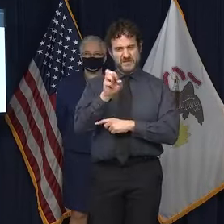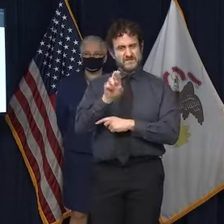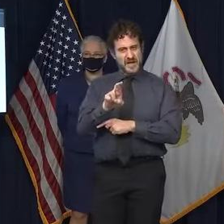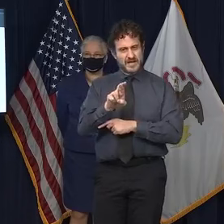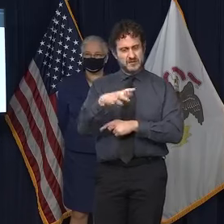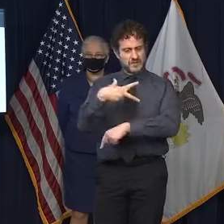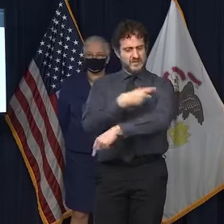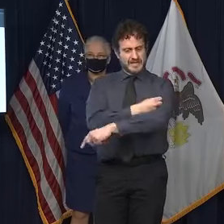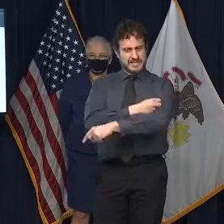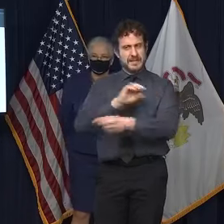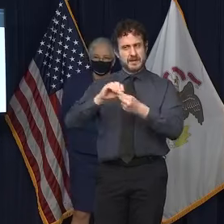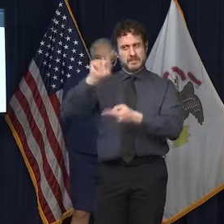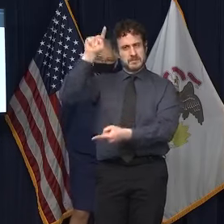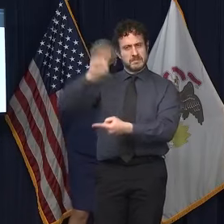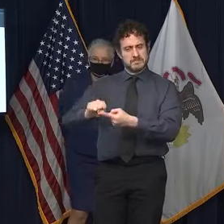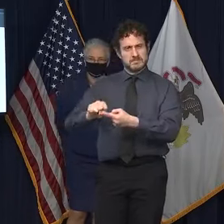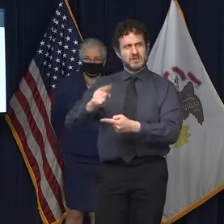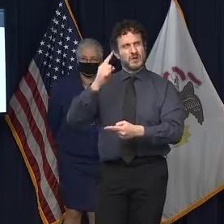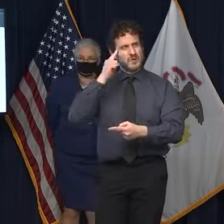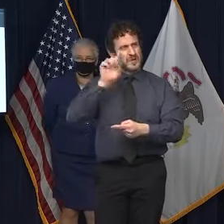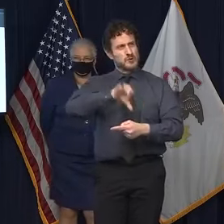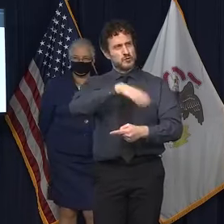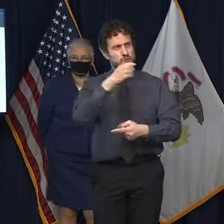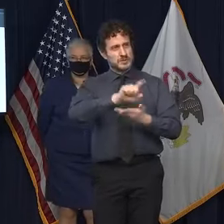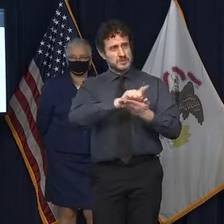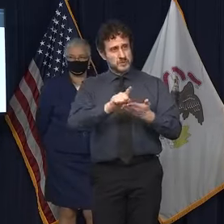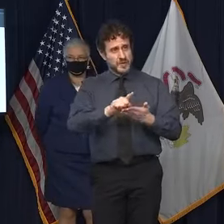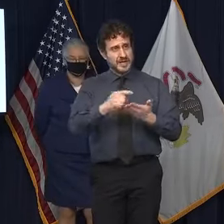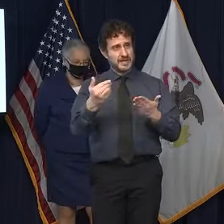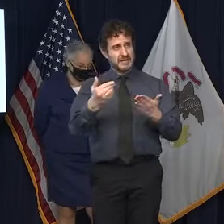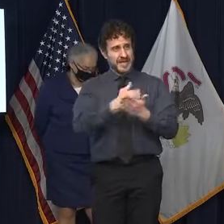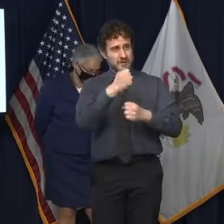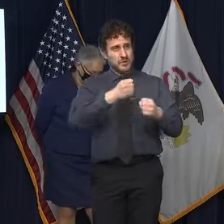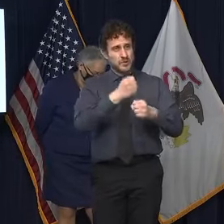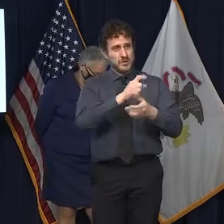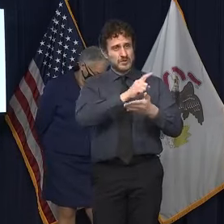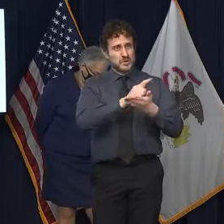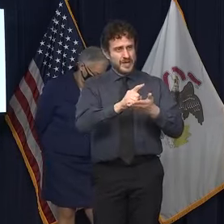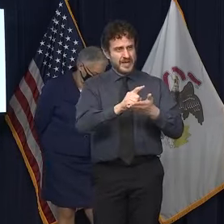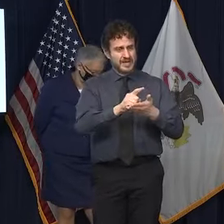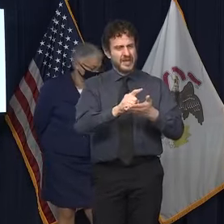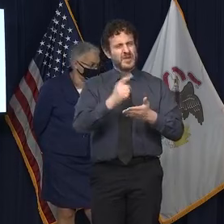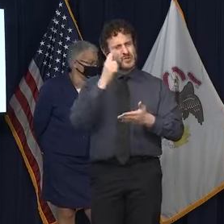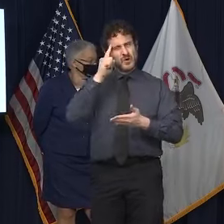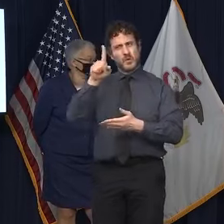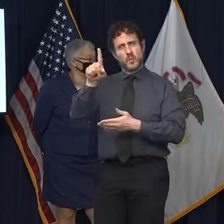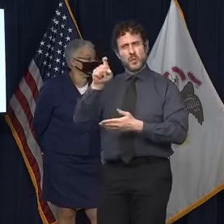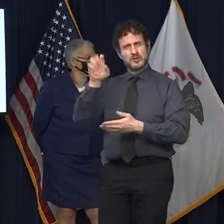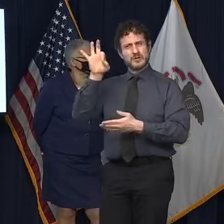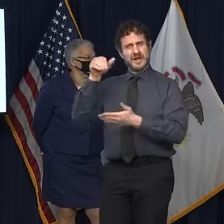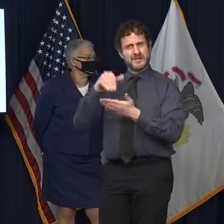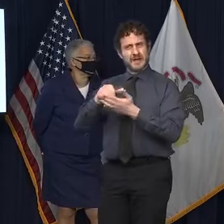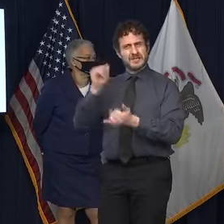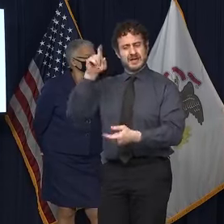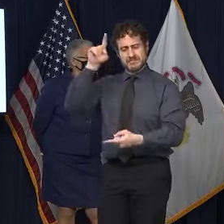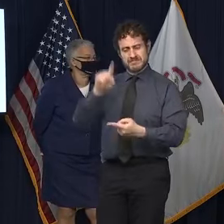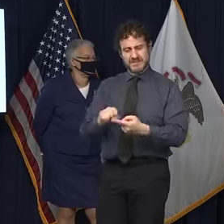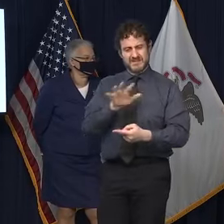that mean we'd expect, starting Christmas week and New Year's week, to see Illinois numbers drop from about 109,000 to 55,000?